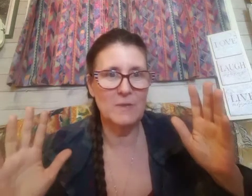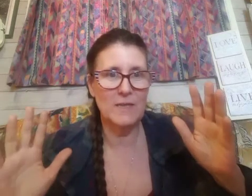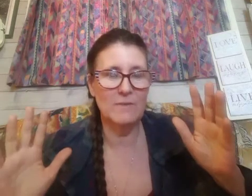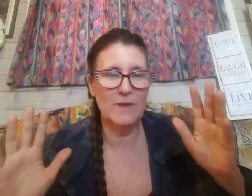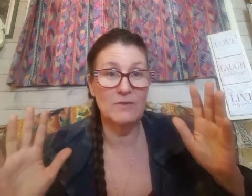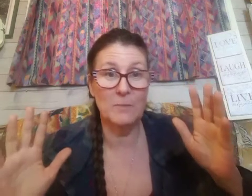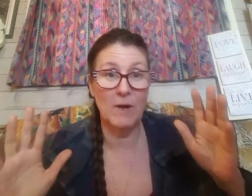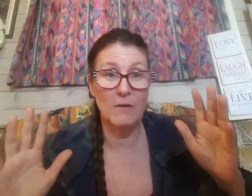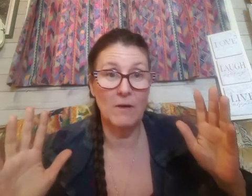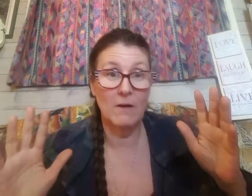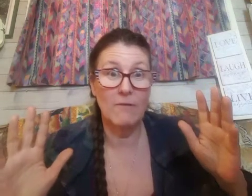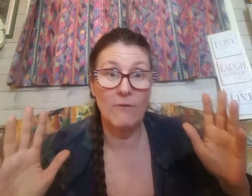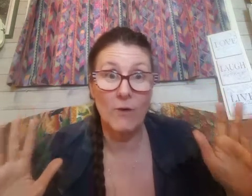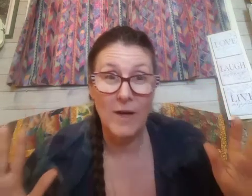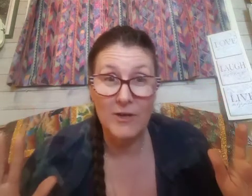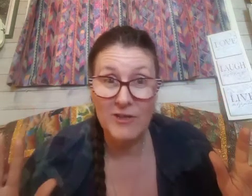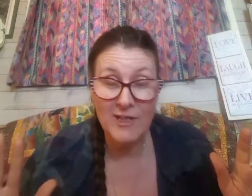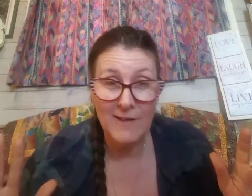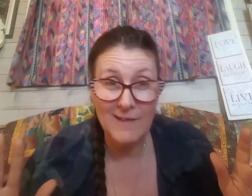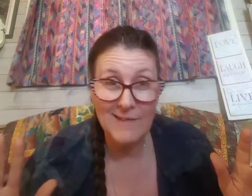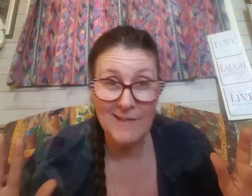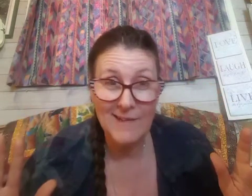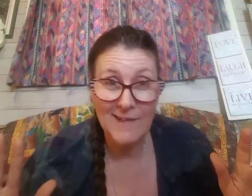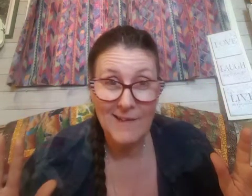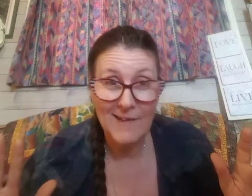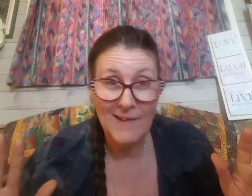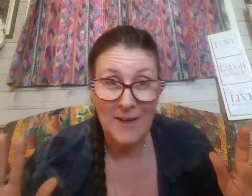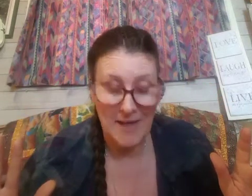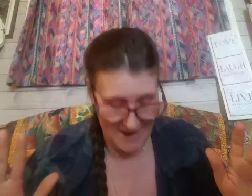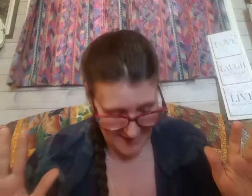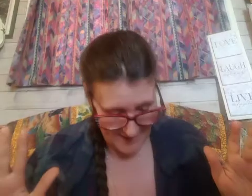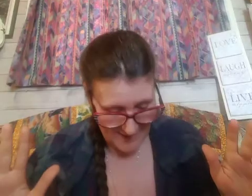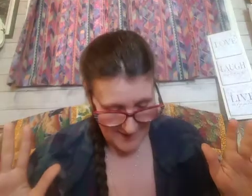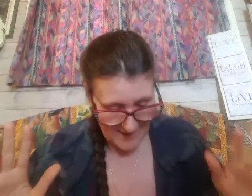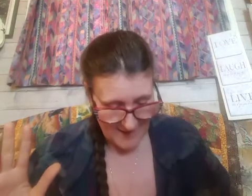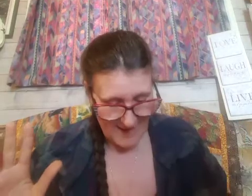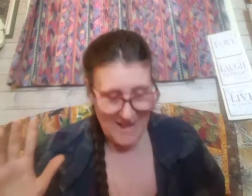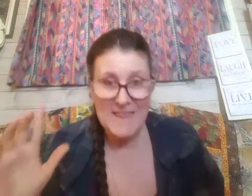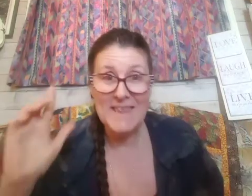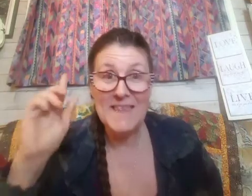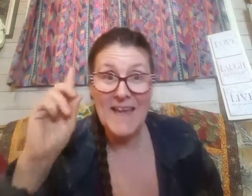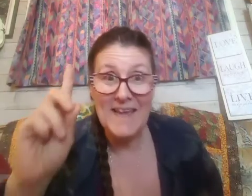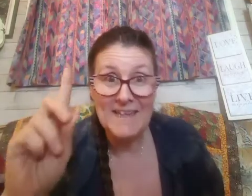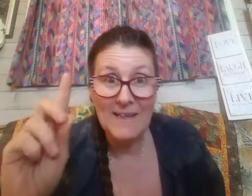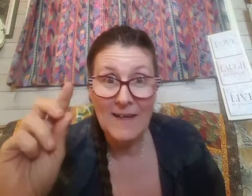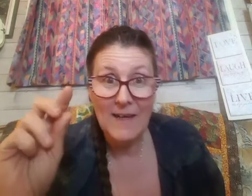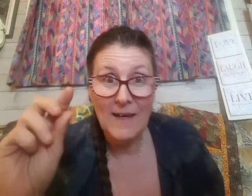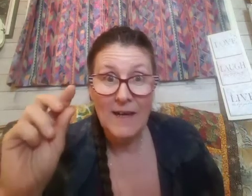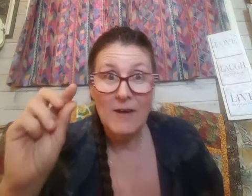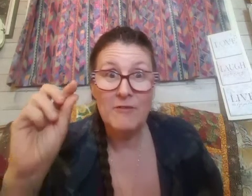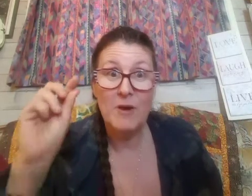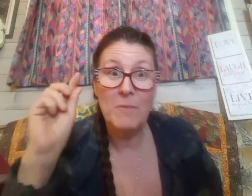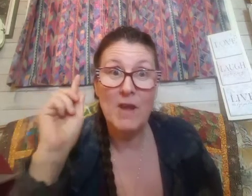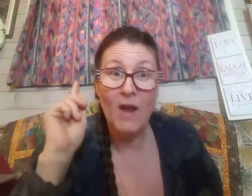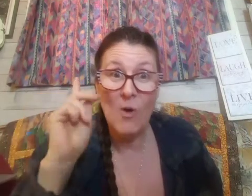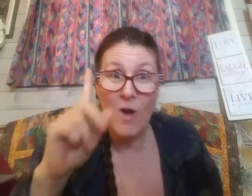believe is about 400 years okay and then from Noah